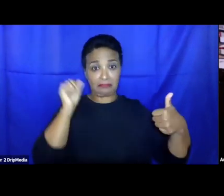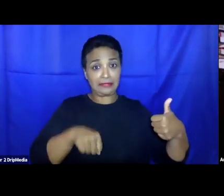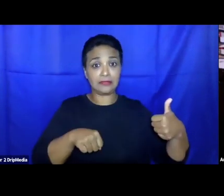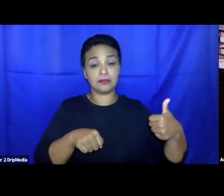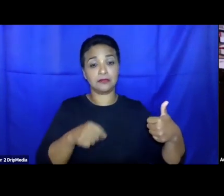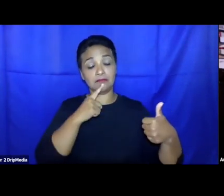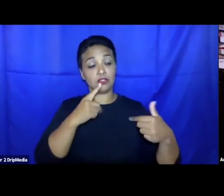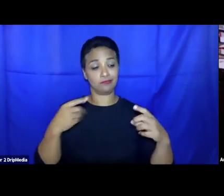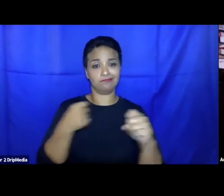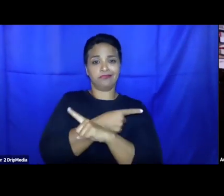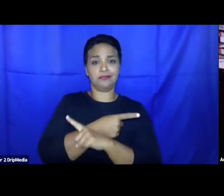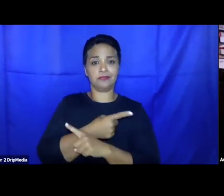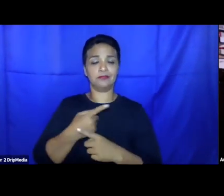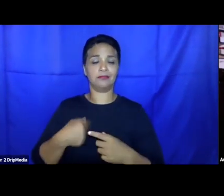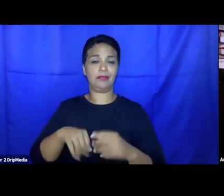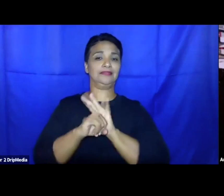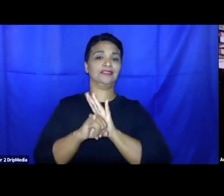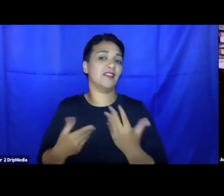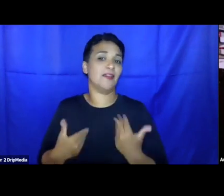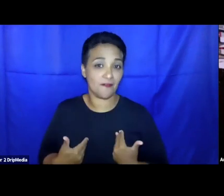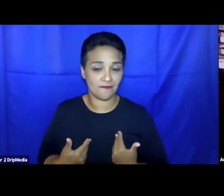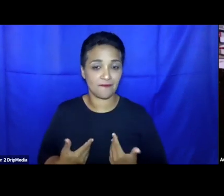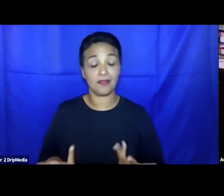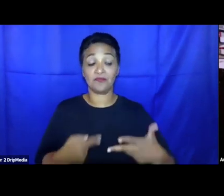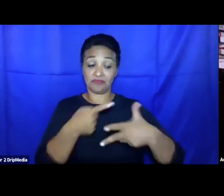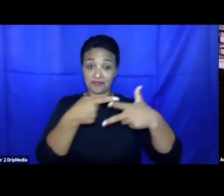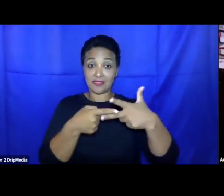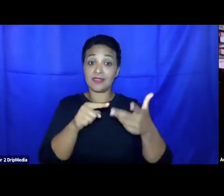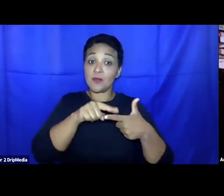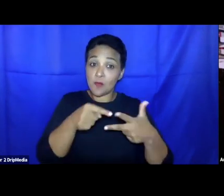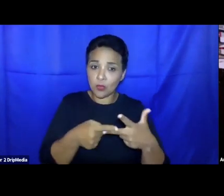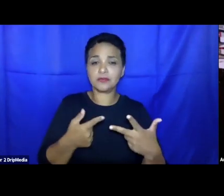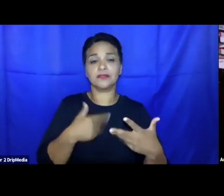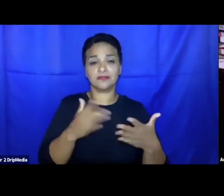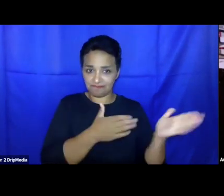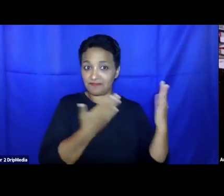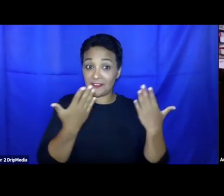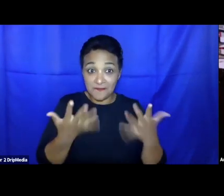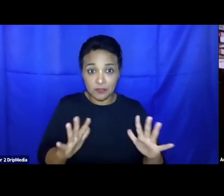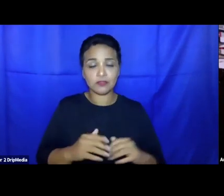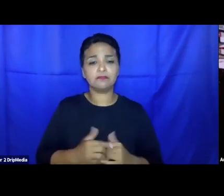national identity. With that as an introduction, then let me just move to describing very briefly